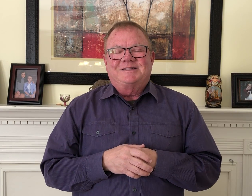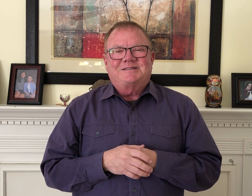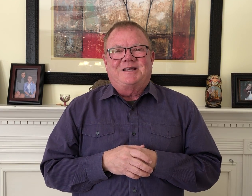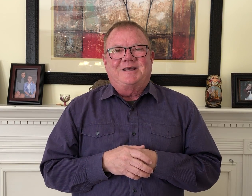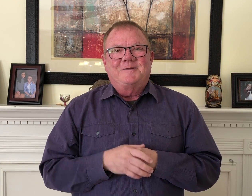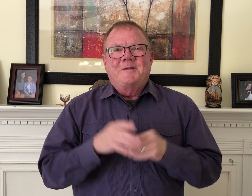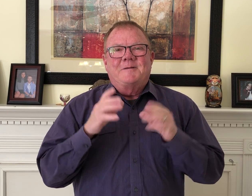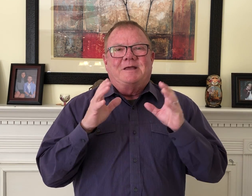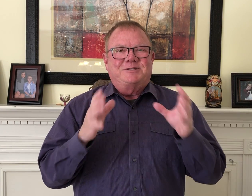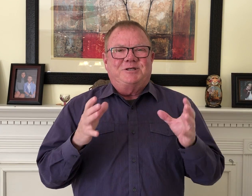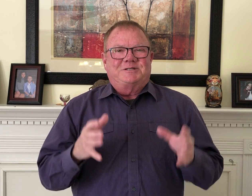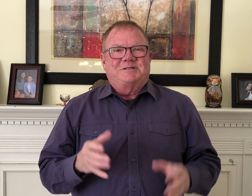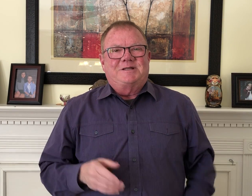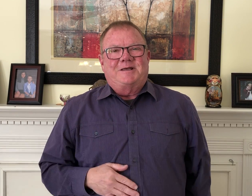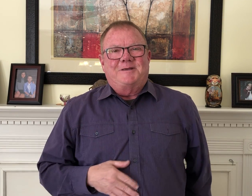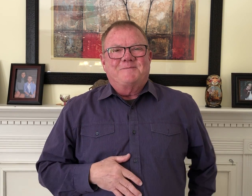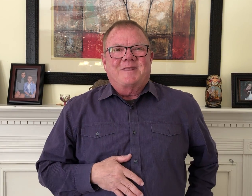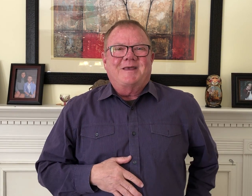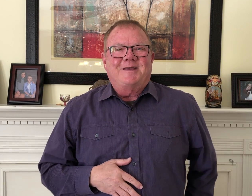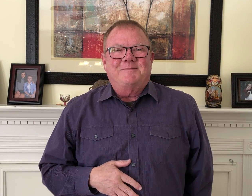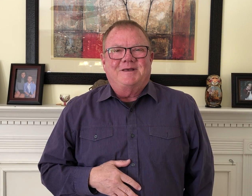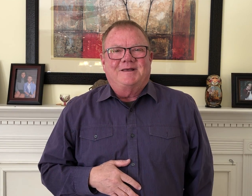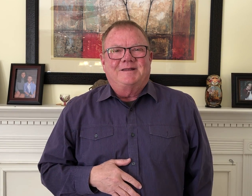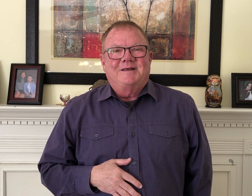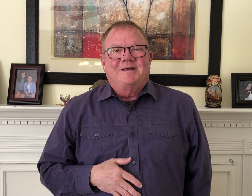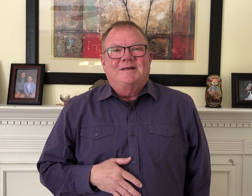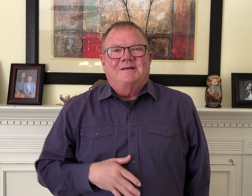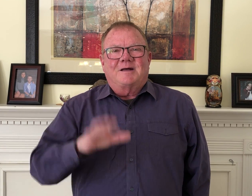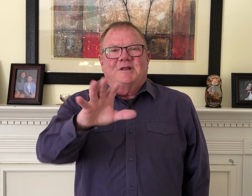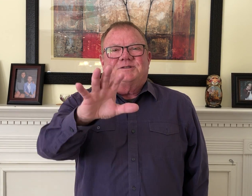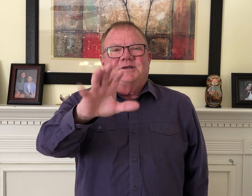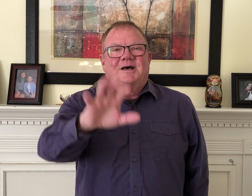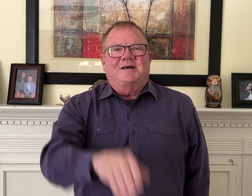this day. In Jesus name. Amen. God bless you guys.